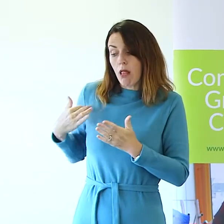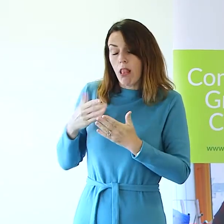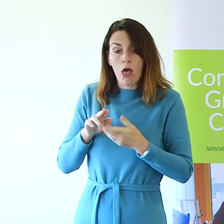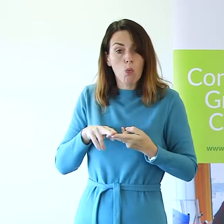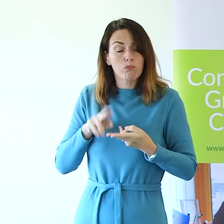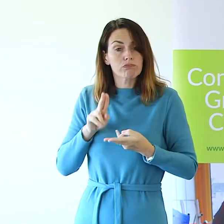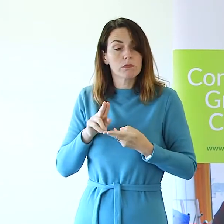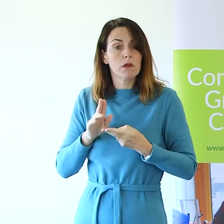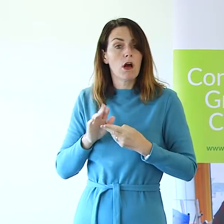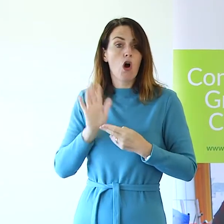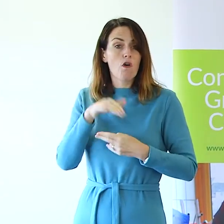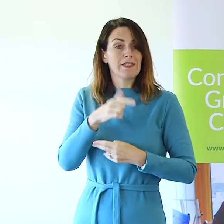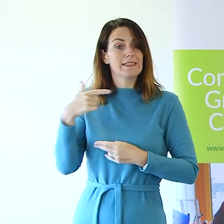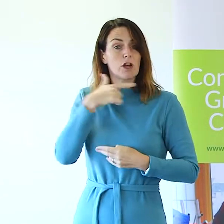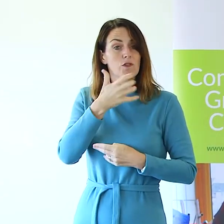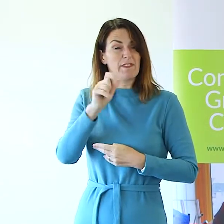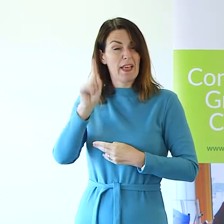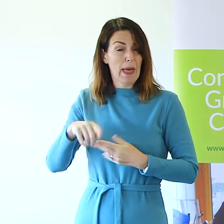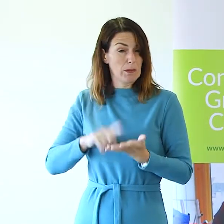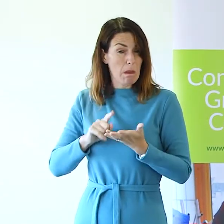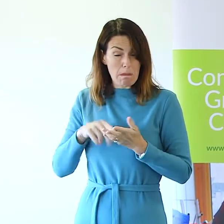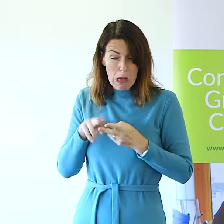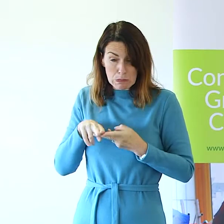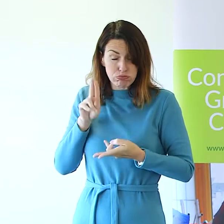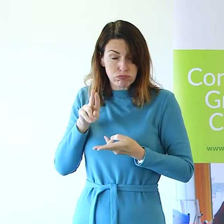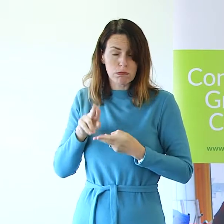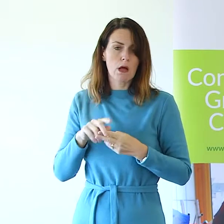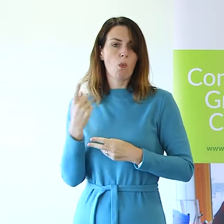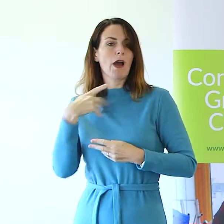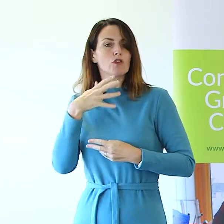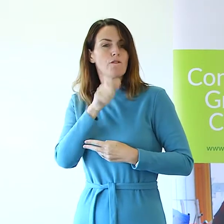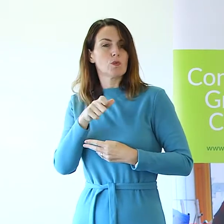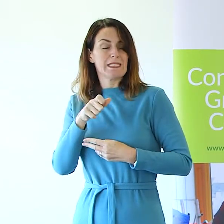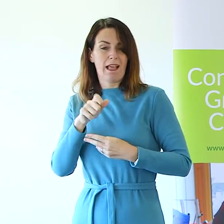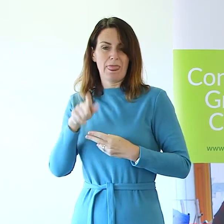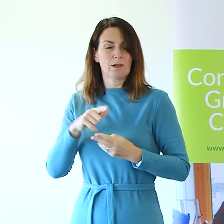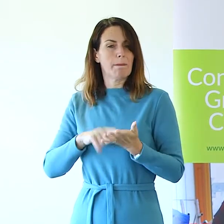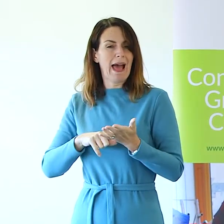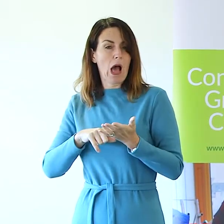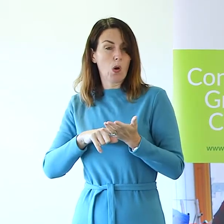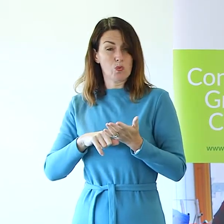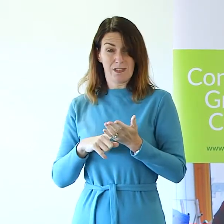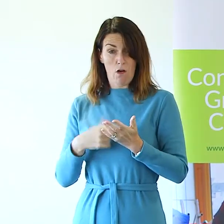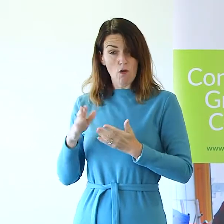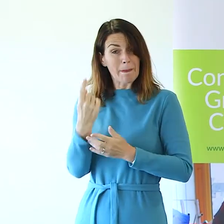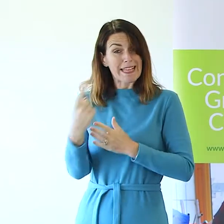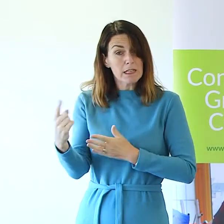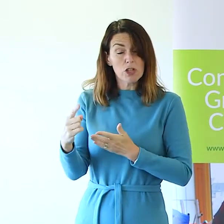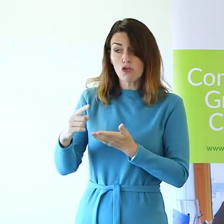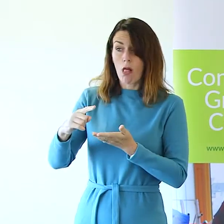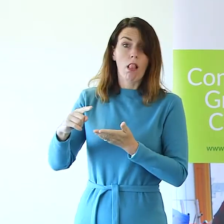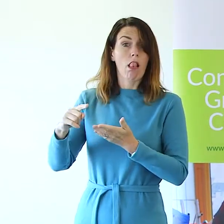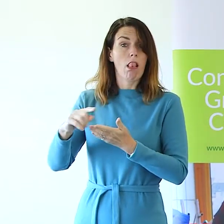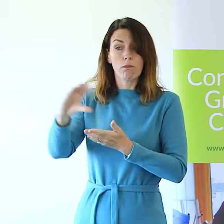£750,000 and £140,000 of that were individual donations from